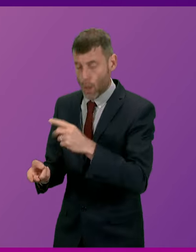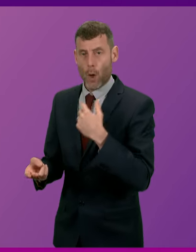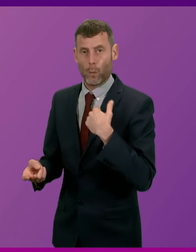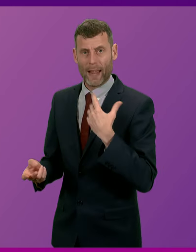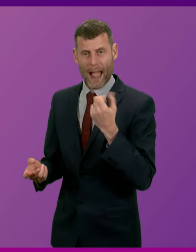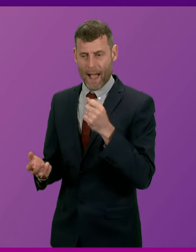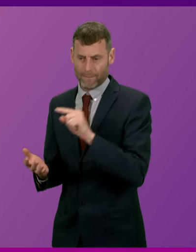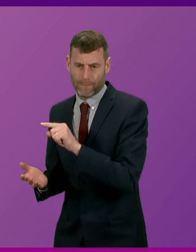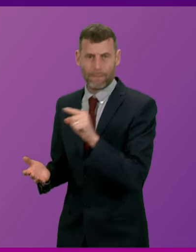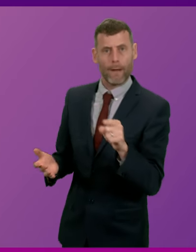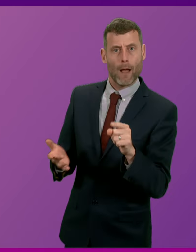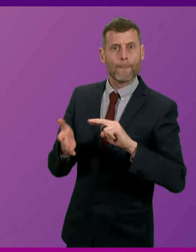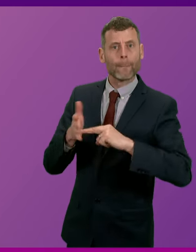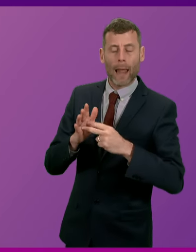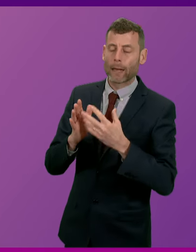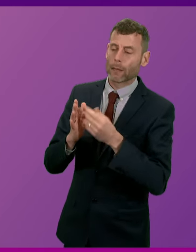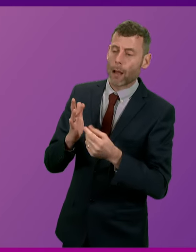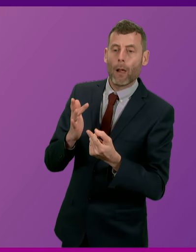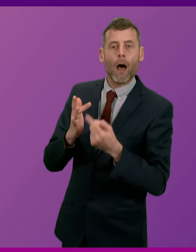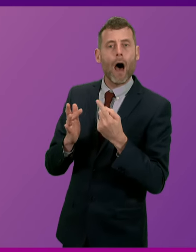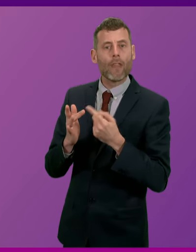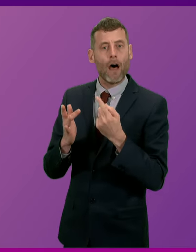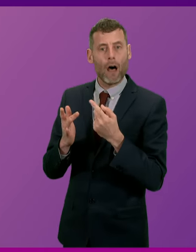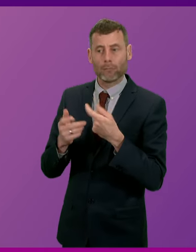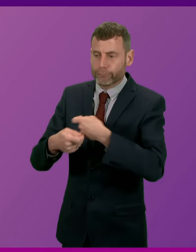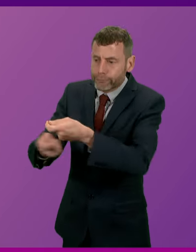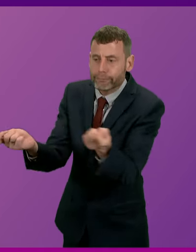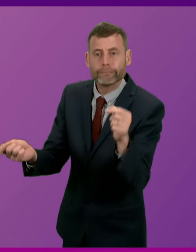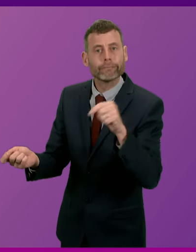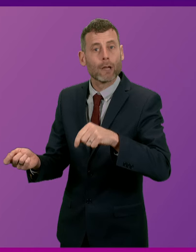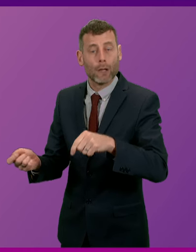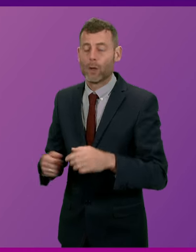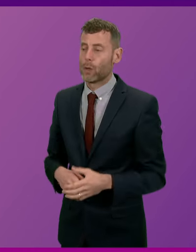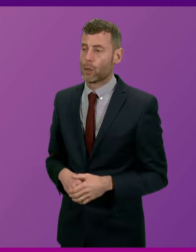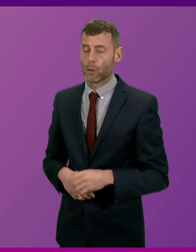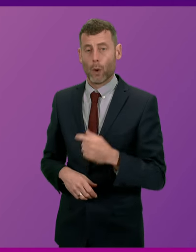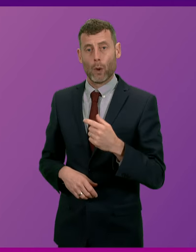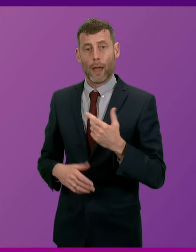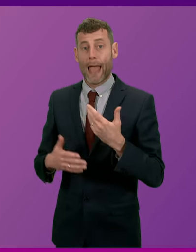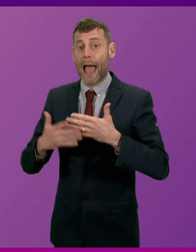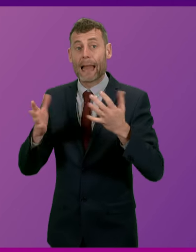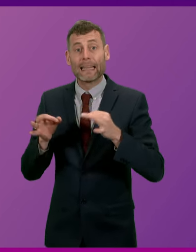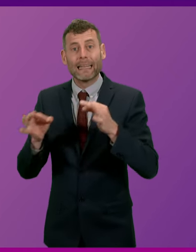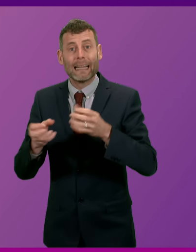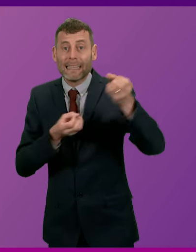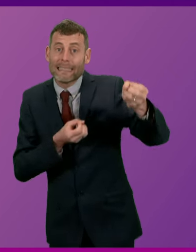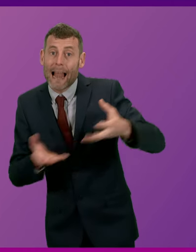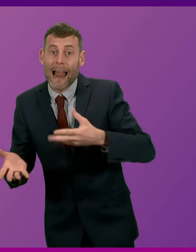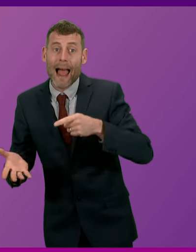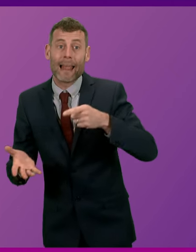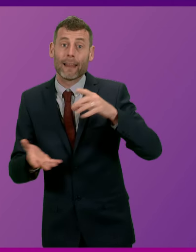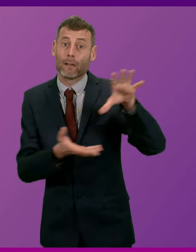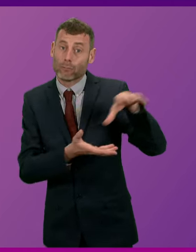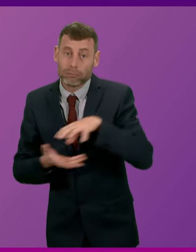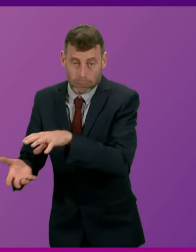can be prescribed. Scottish Government officials are regularly updated on any supply disruptions and will provide advice to the NHS in Scotland on